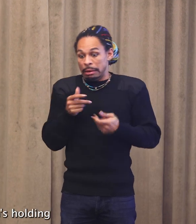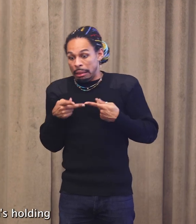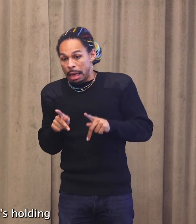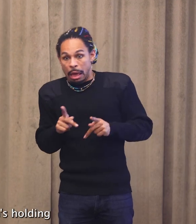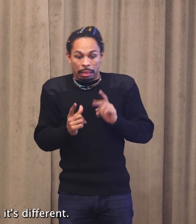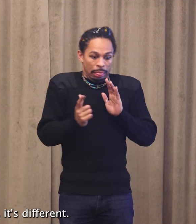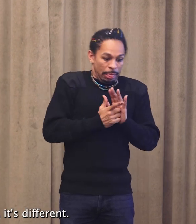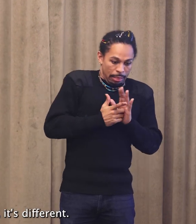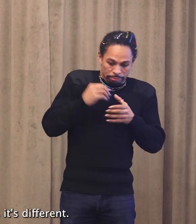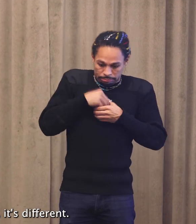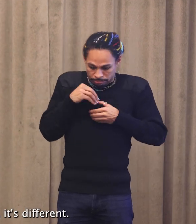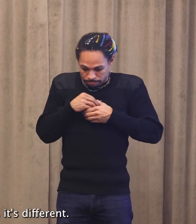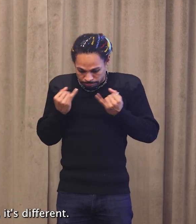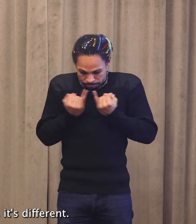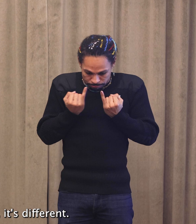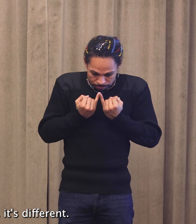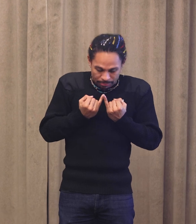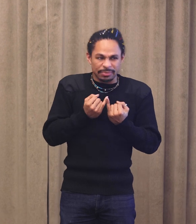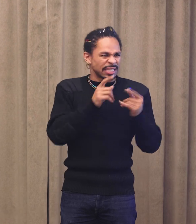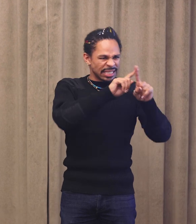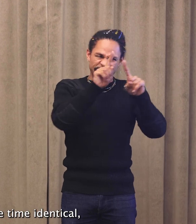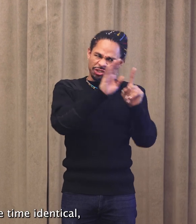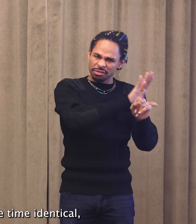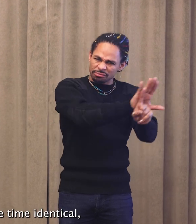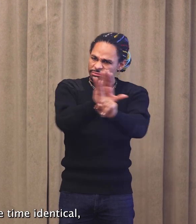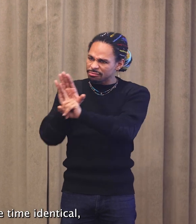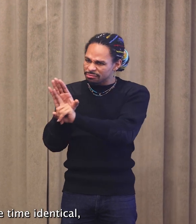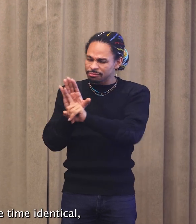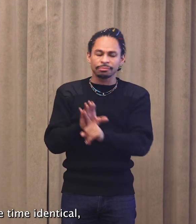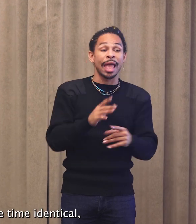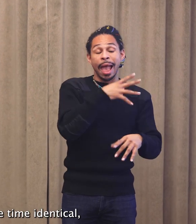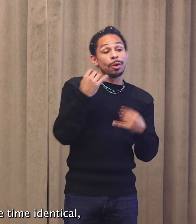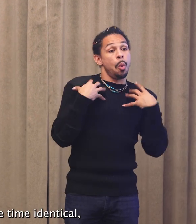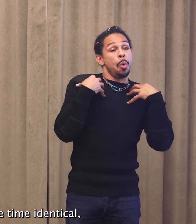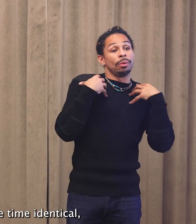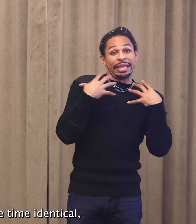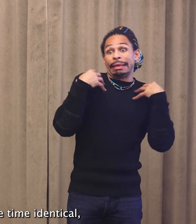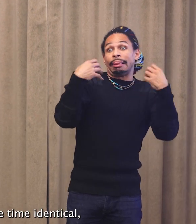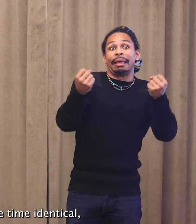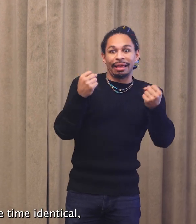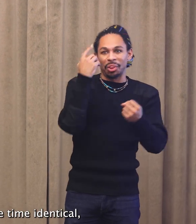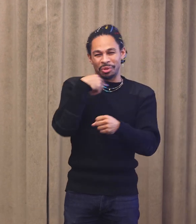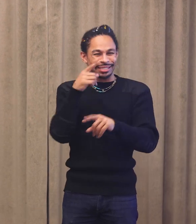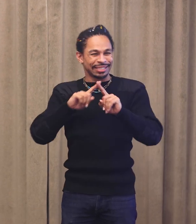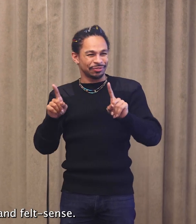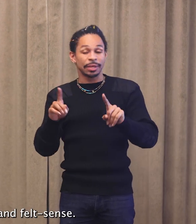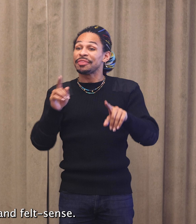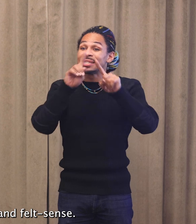everyone's holding and healing of it is different, it's also at the same time identical,